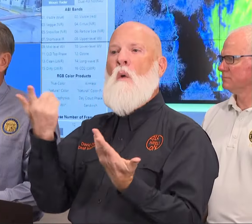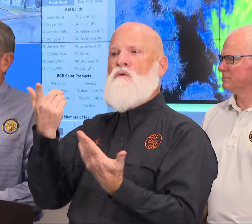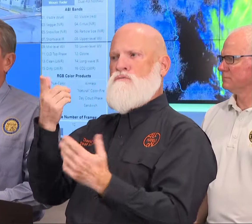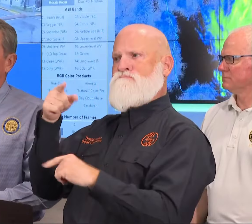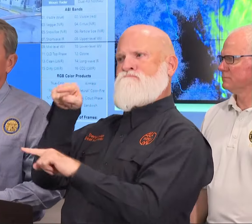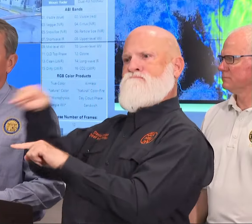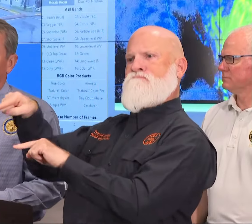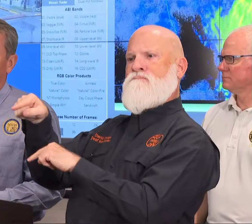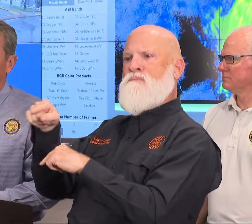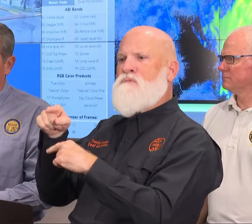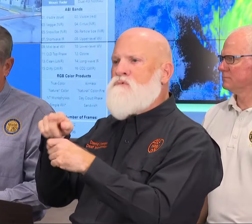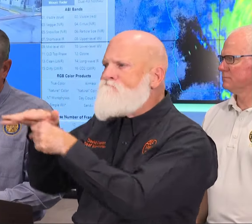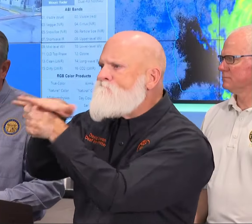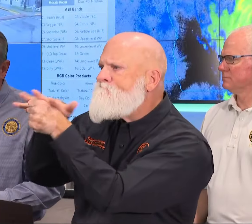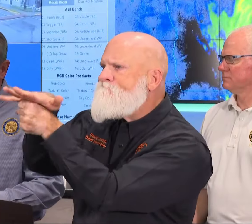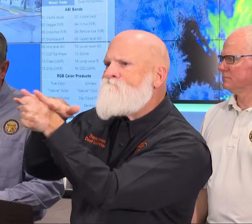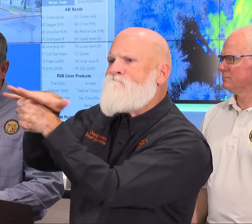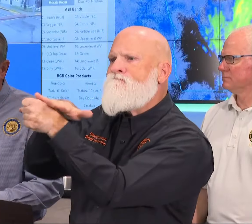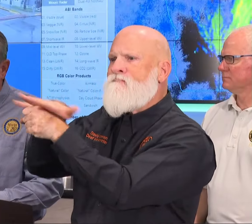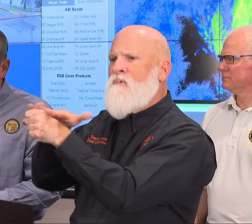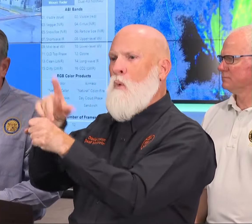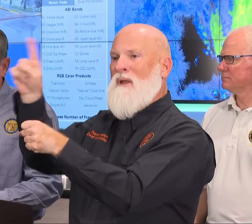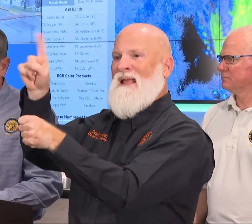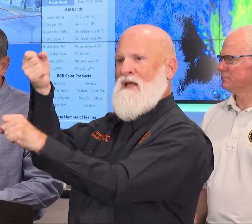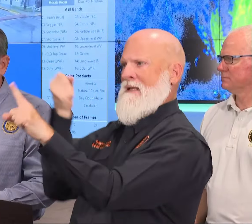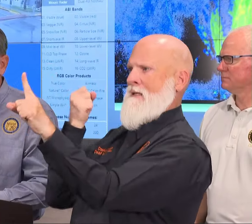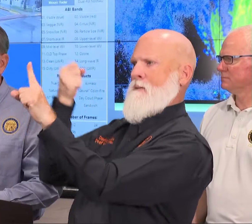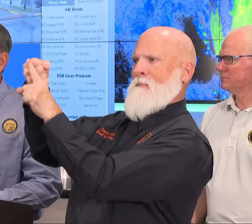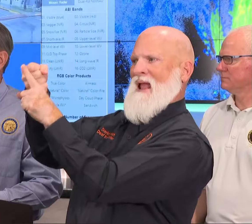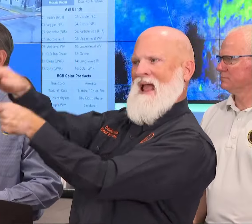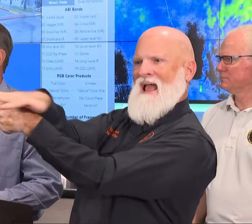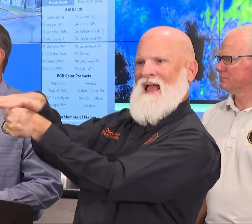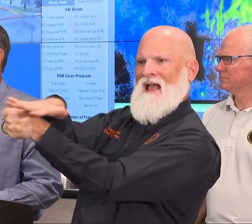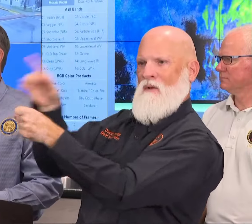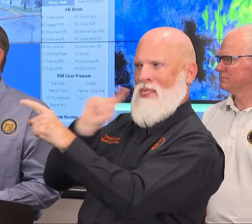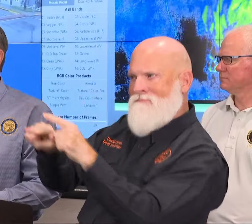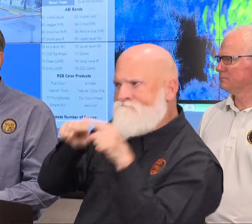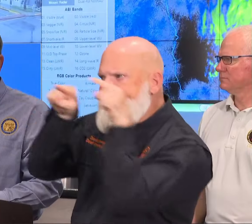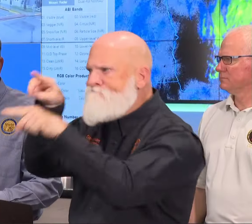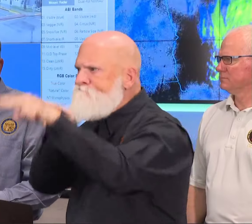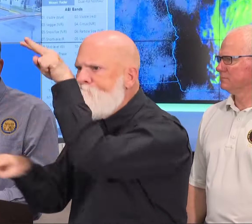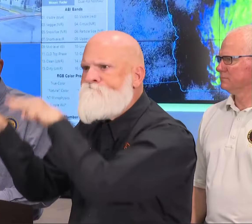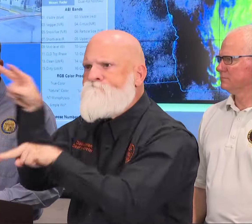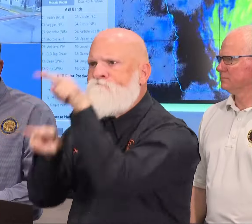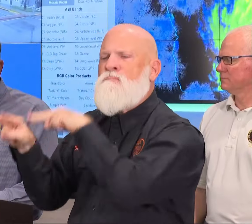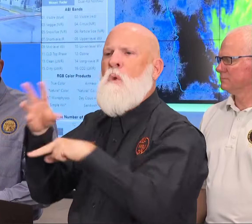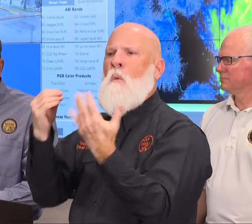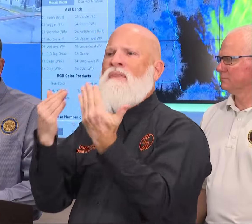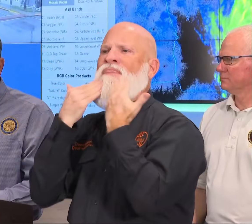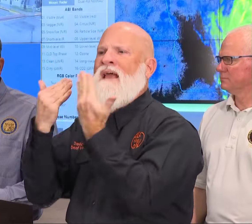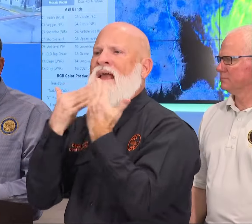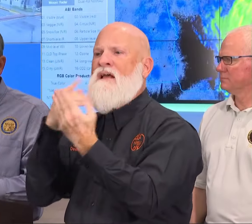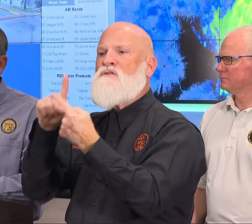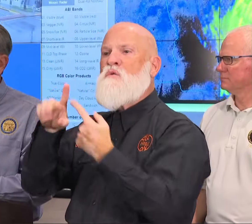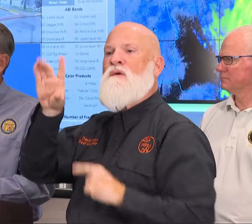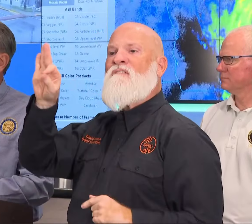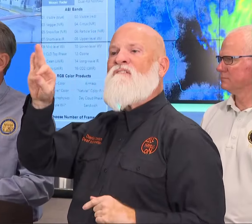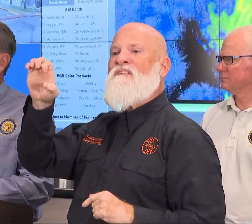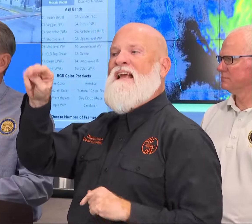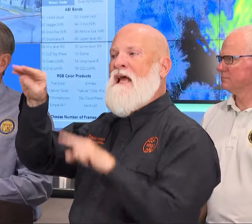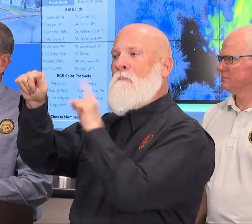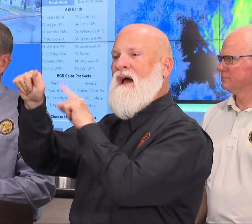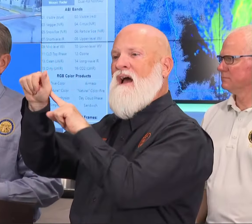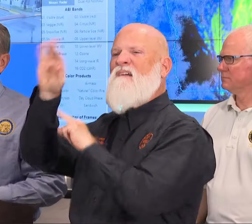also just want to thank the Federal Emergency Management Agency I've been trading phone calls with Administrator